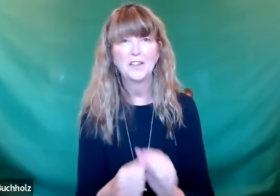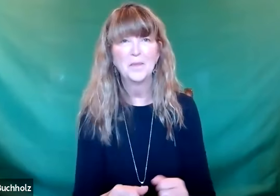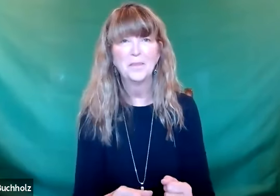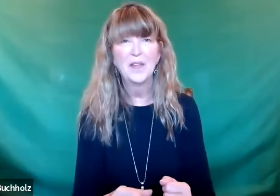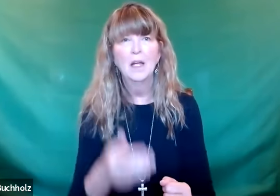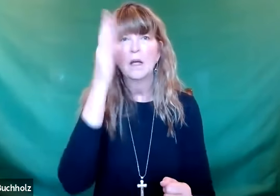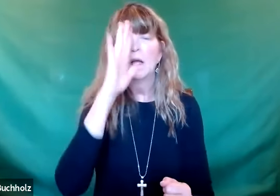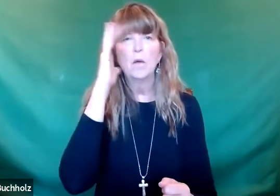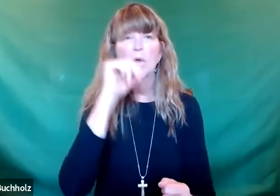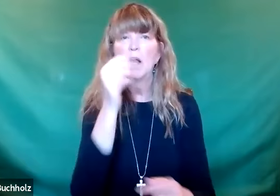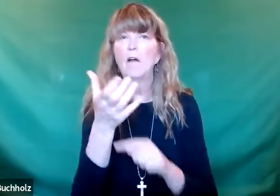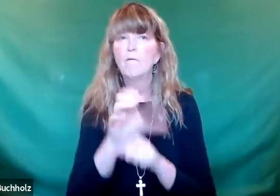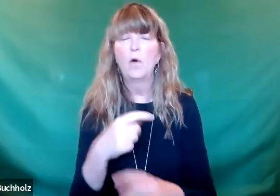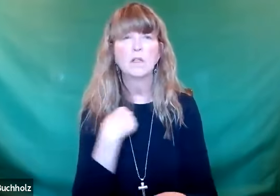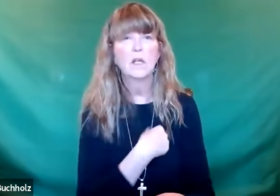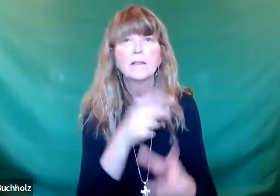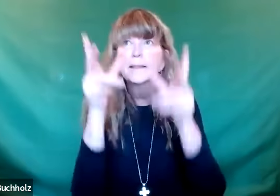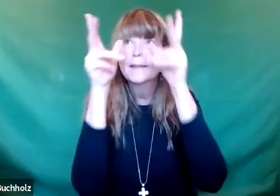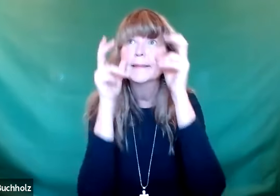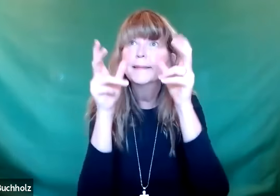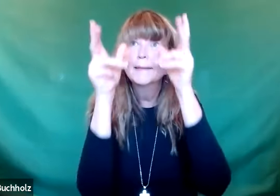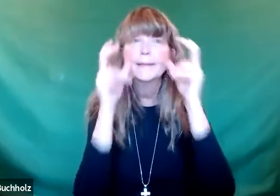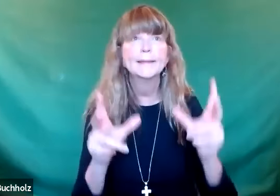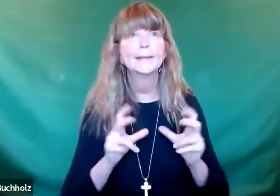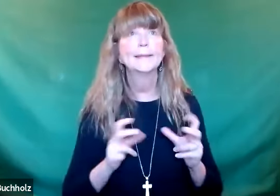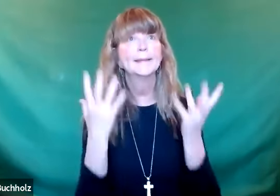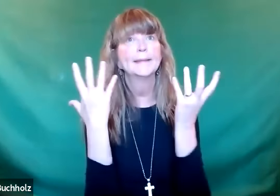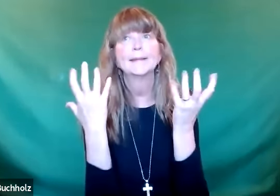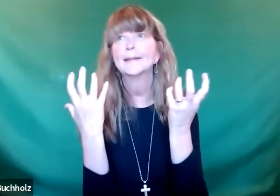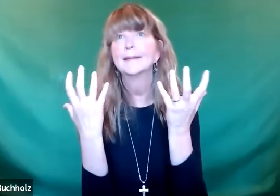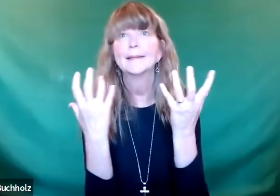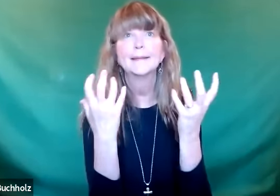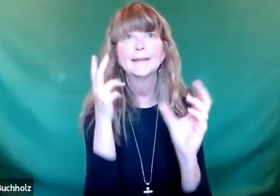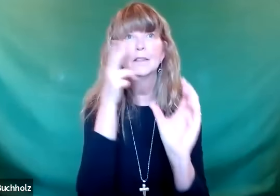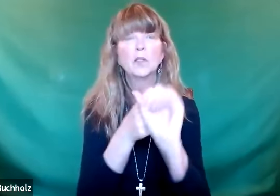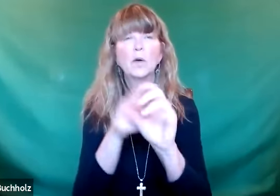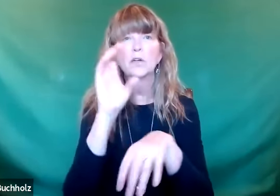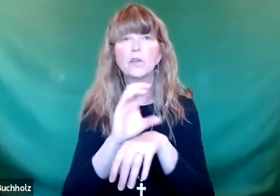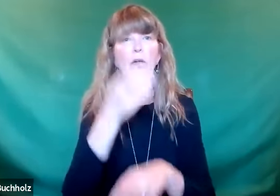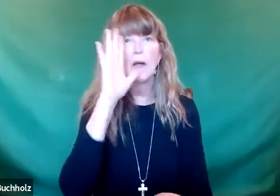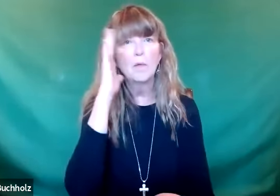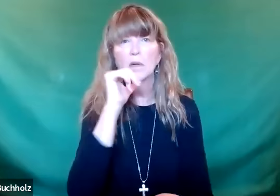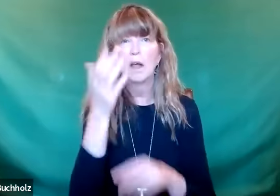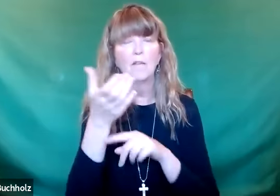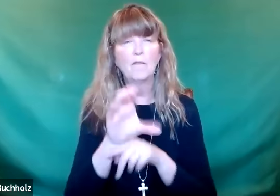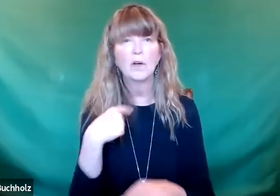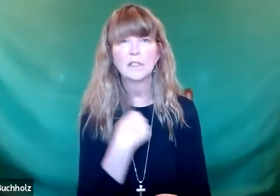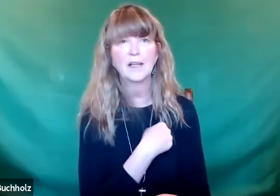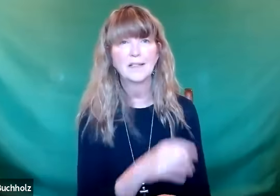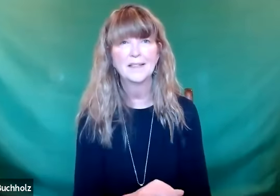will not coerce us to change. God will not force us to listen to him. God will not stand